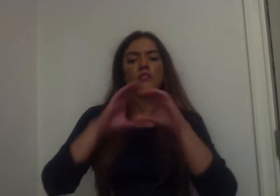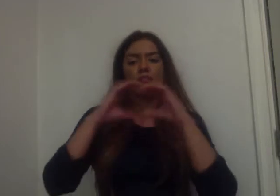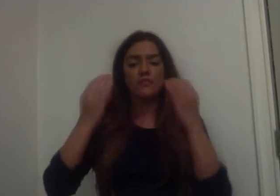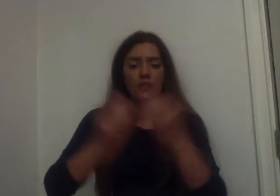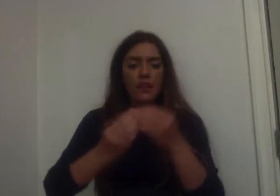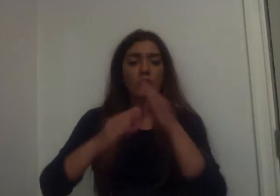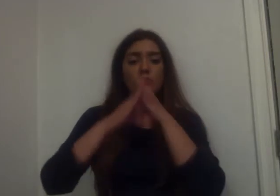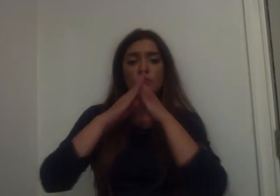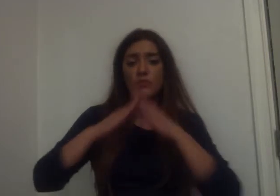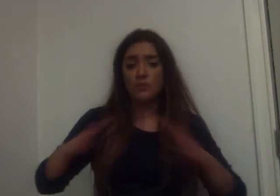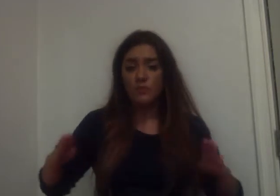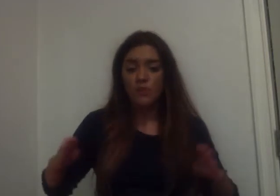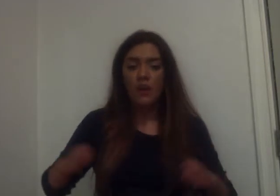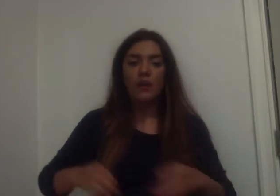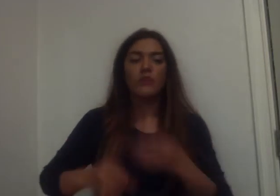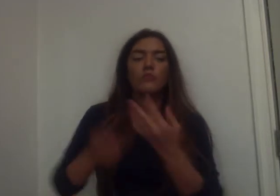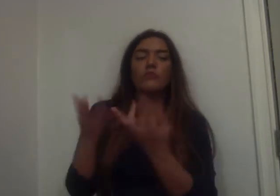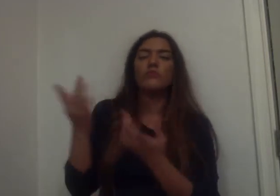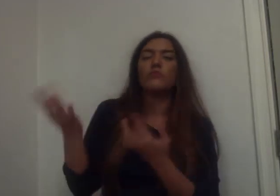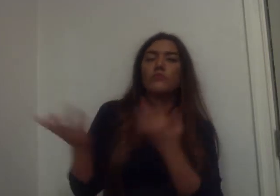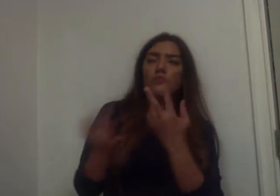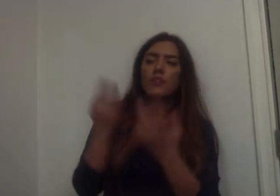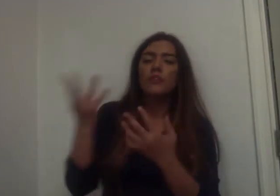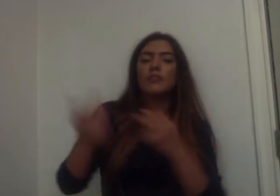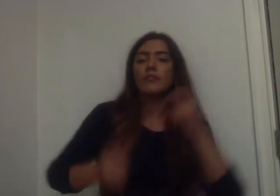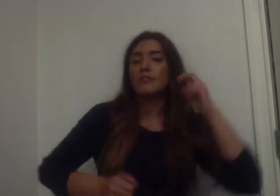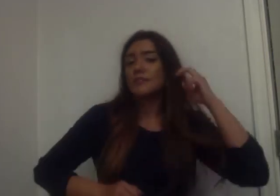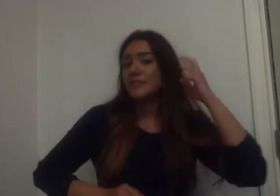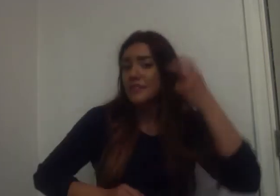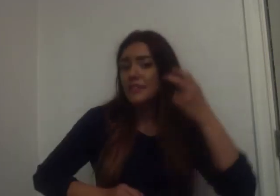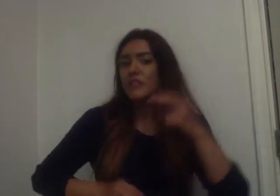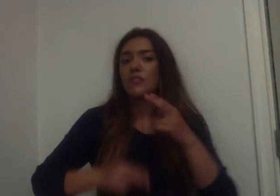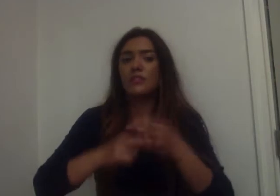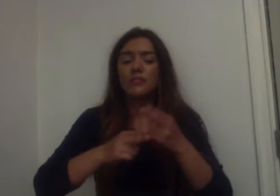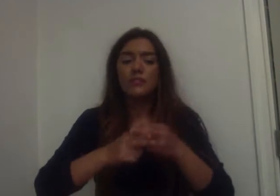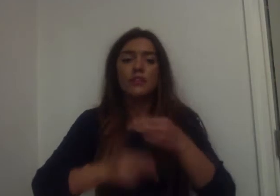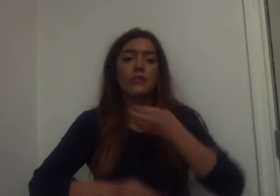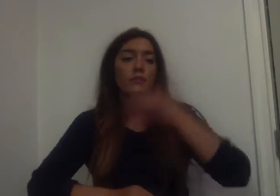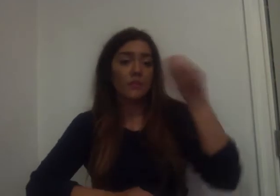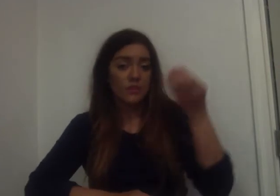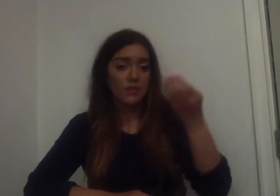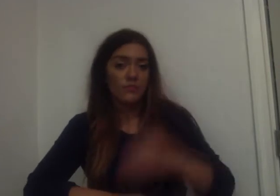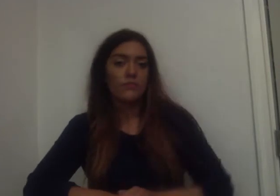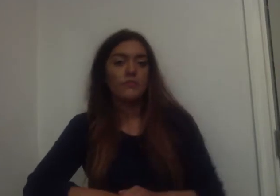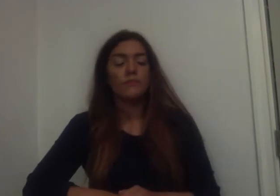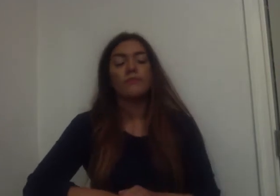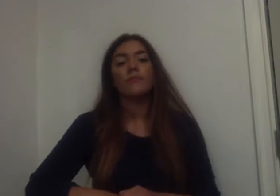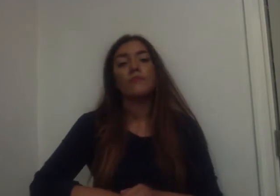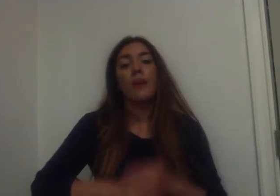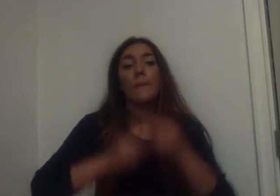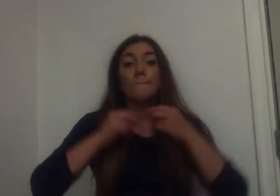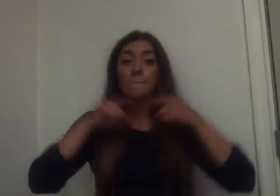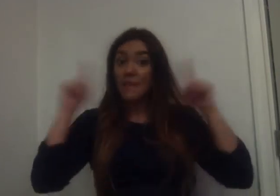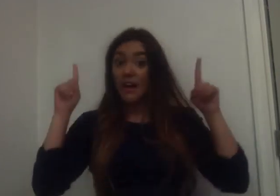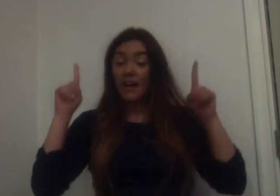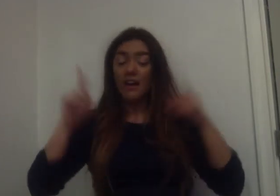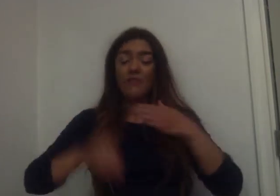you and I will not give up on us. As Brian Gosling says in his own house. I don't care what Brian Gosling says.